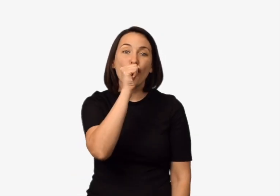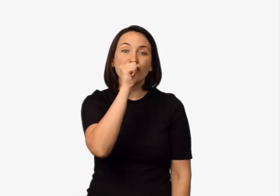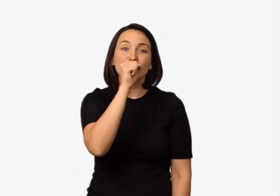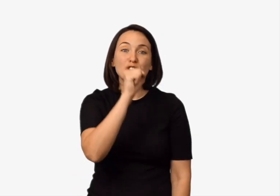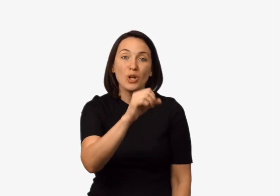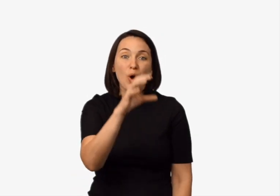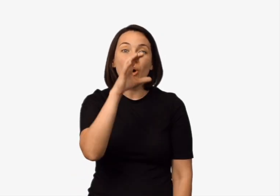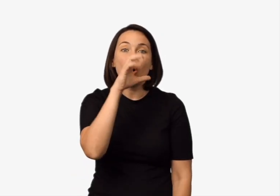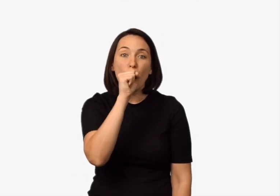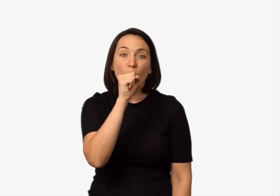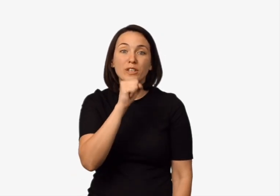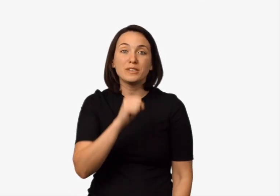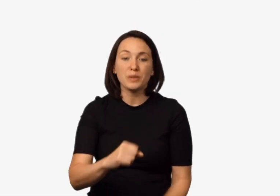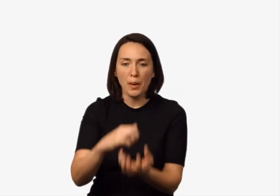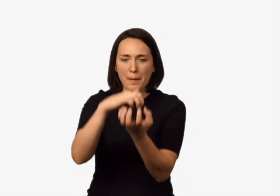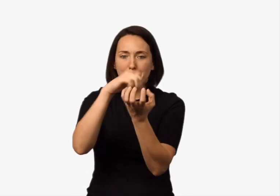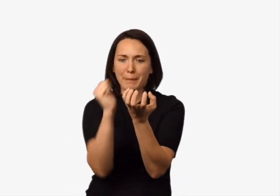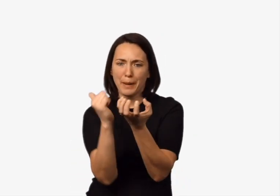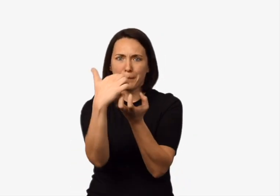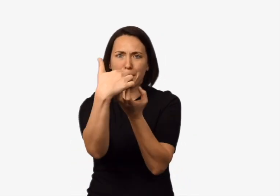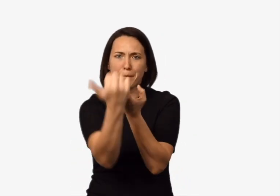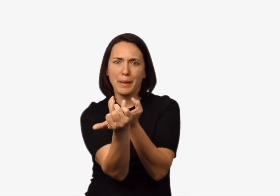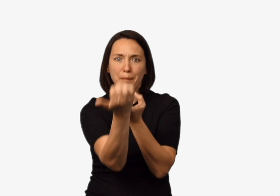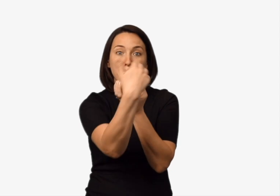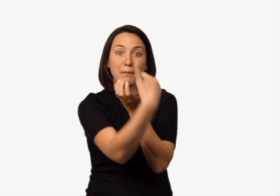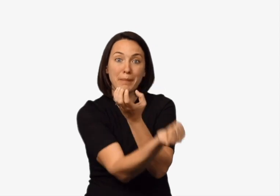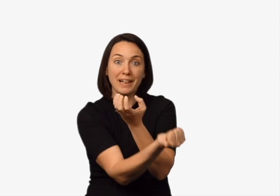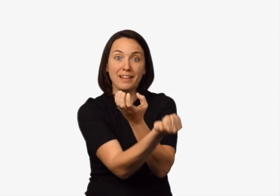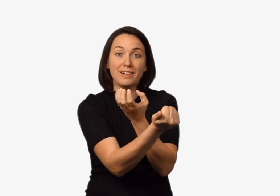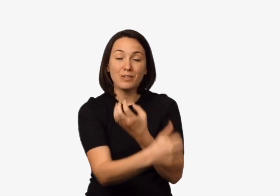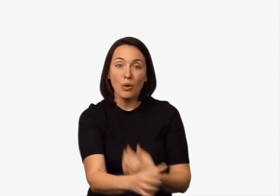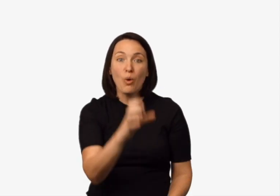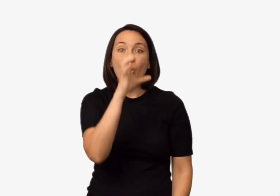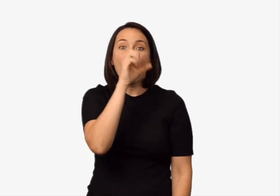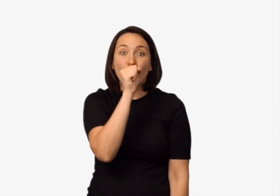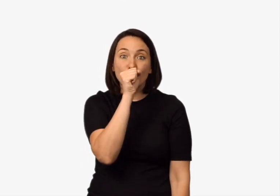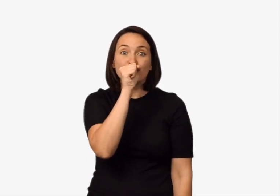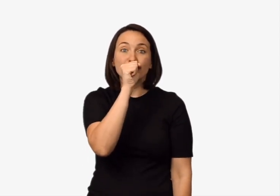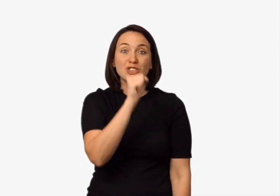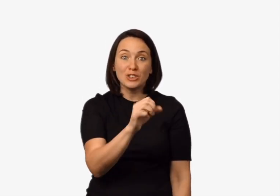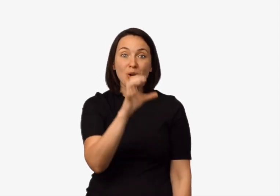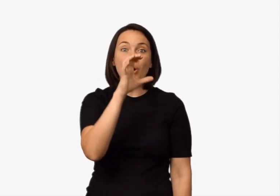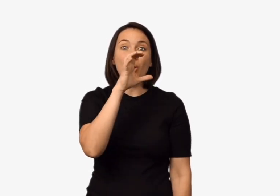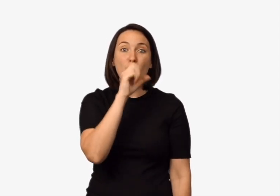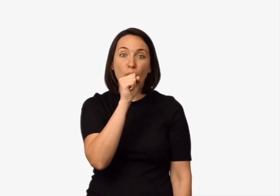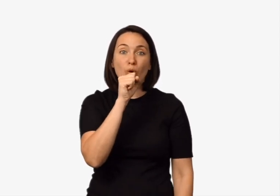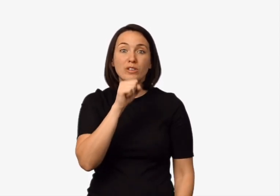Orange, orange. Peel, peel, peel. Orange, orange.